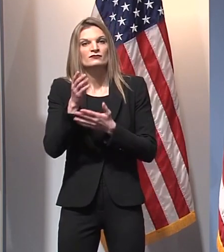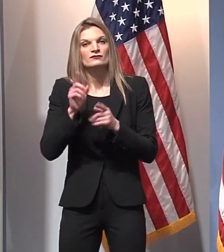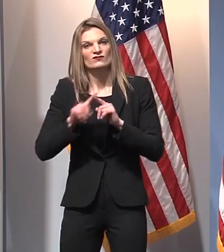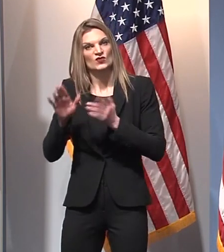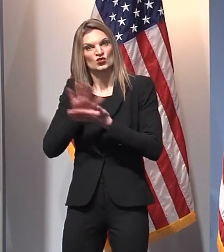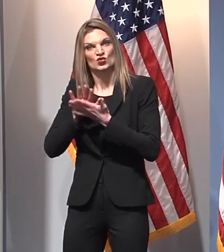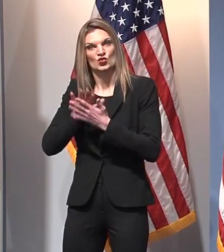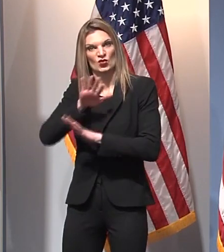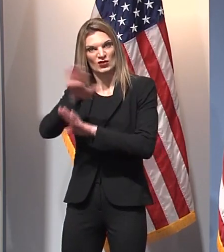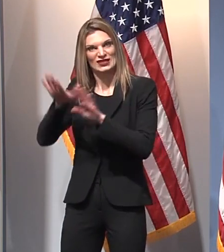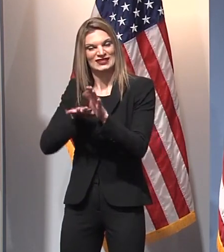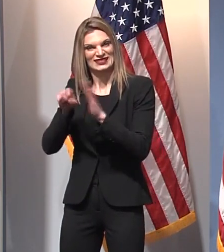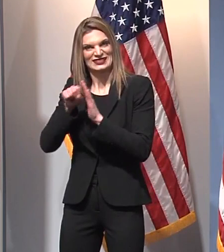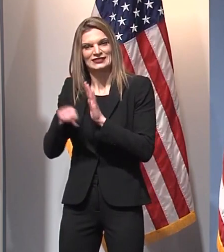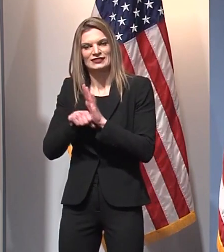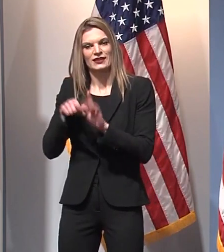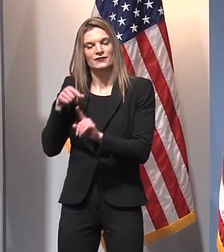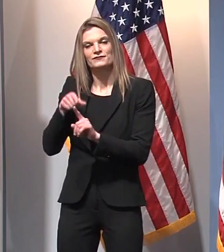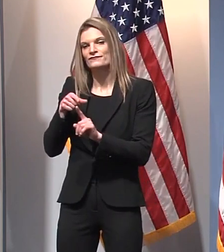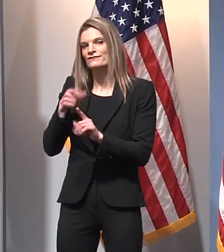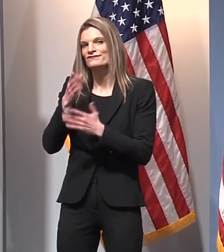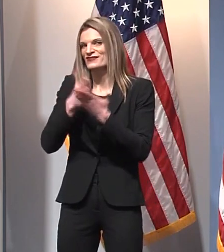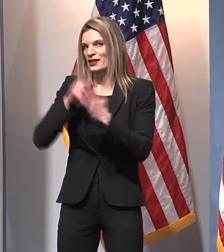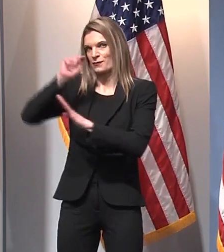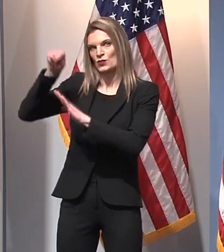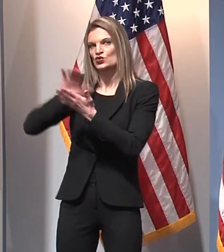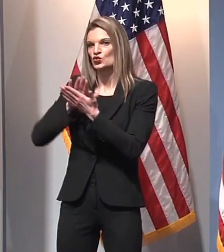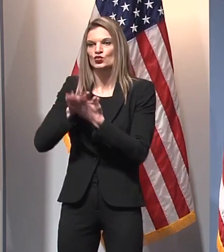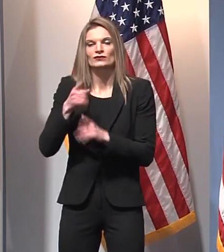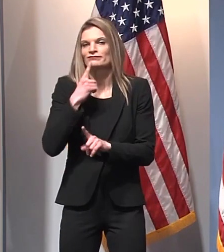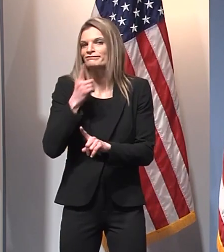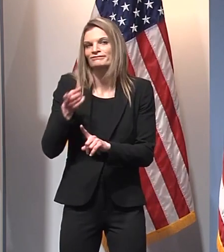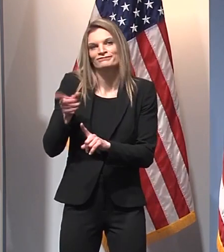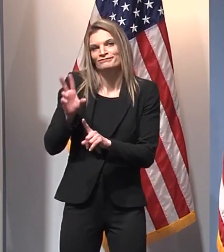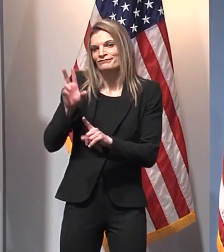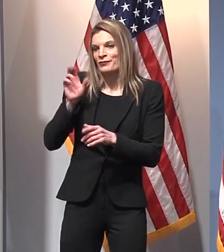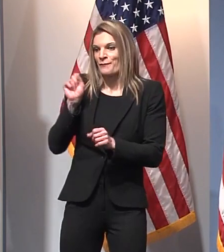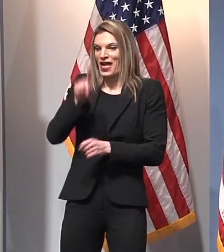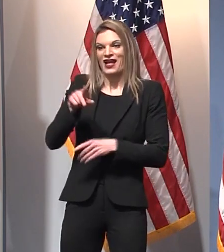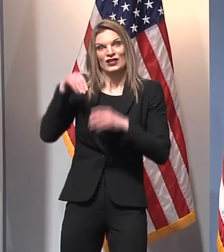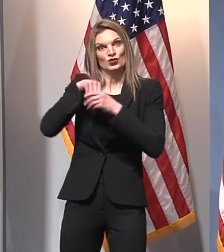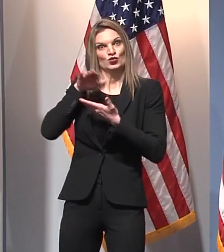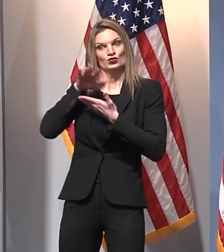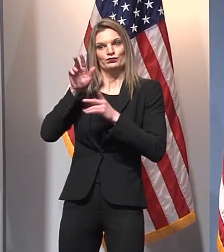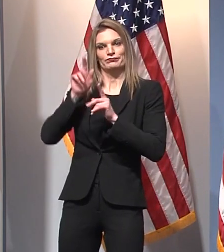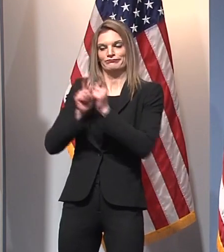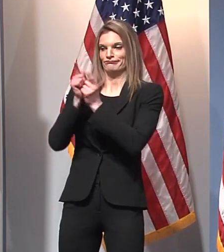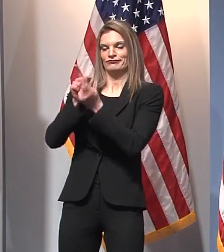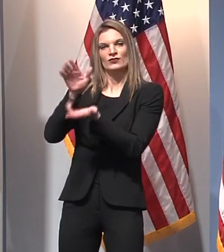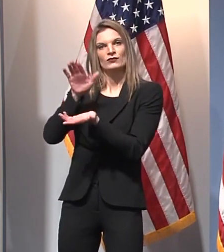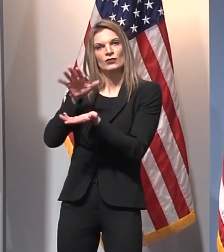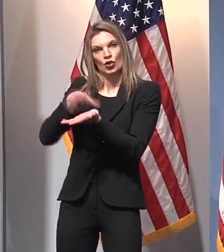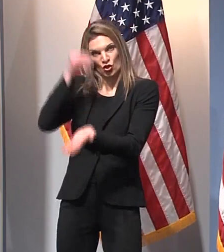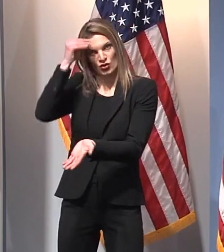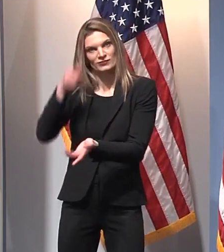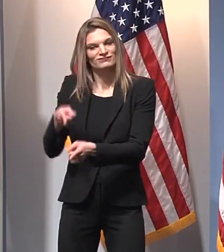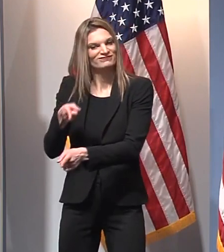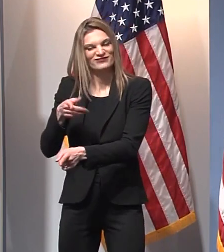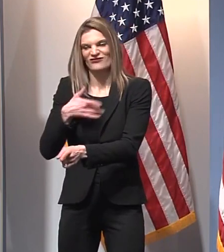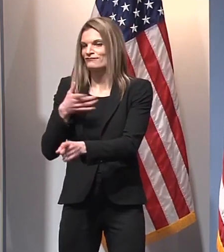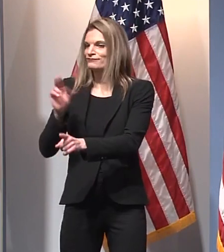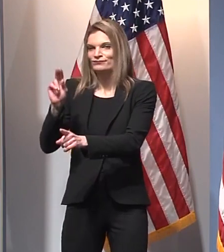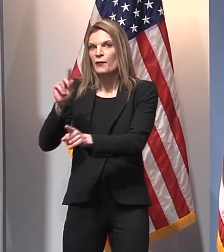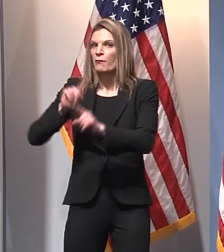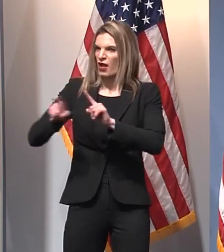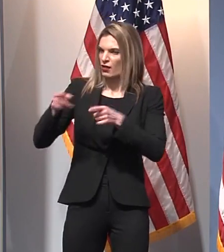instruction at this point, but will allow athletics to begin on Monday. What do you say to those districts? Is that a good decision or not?